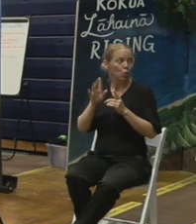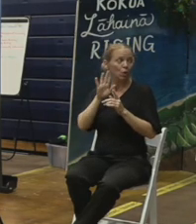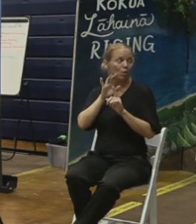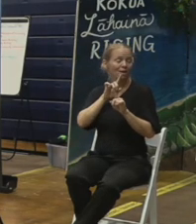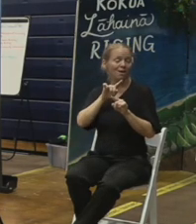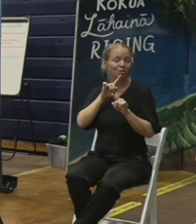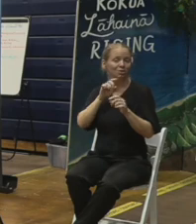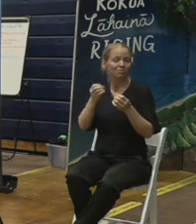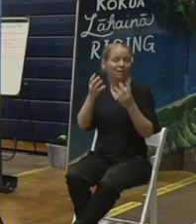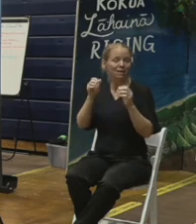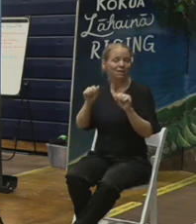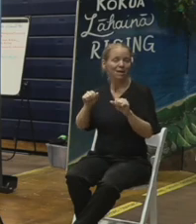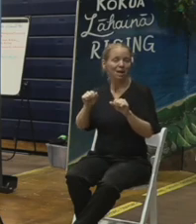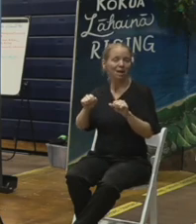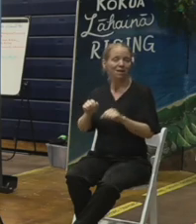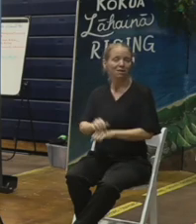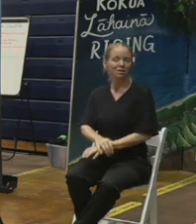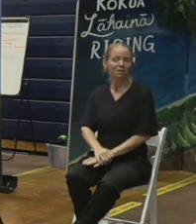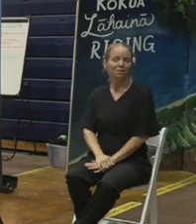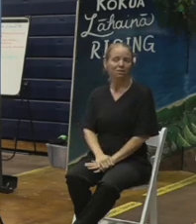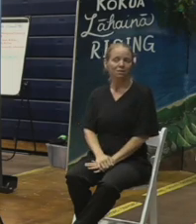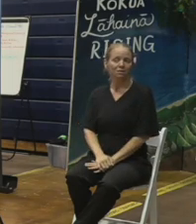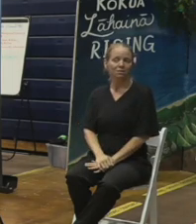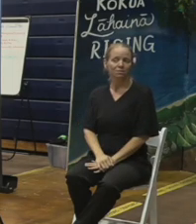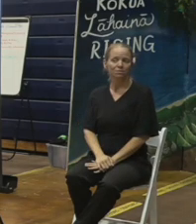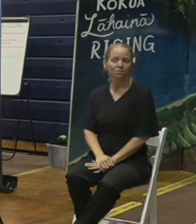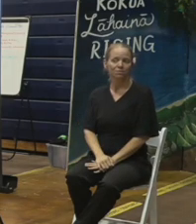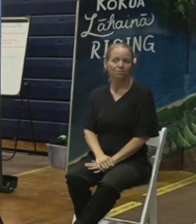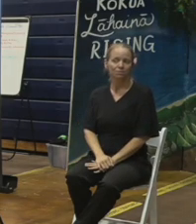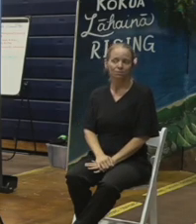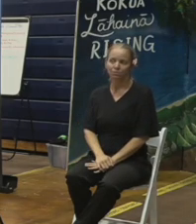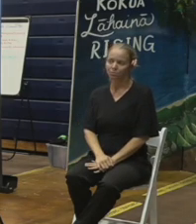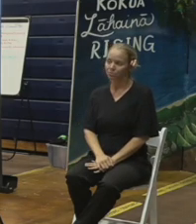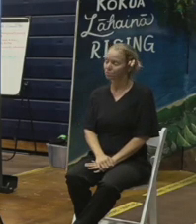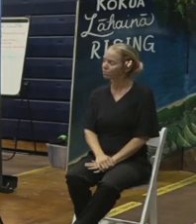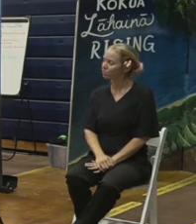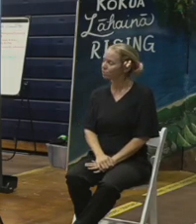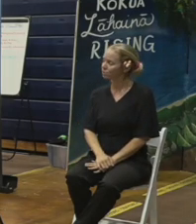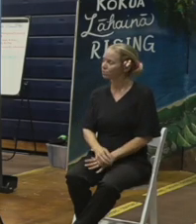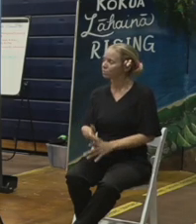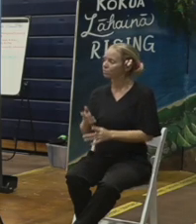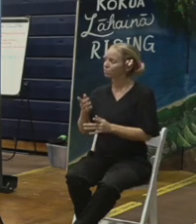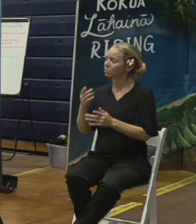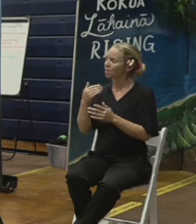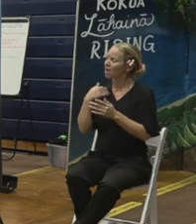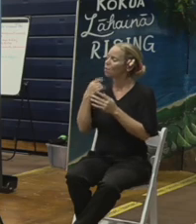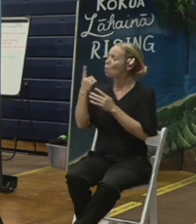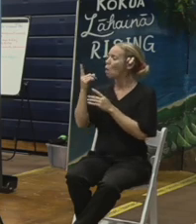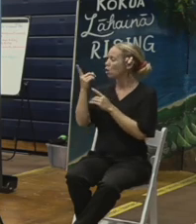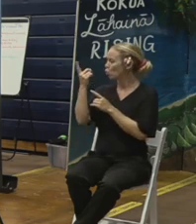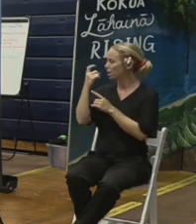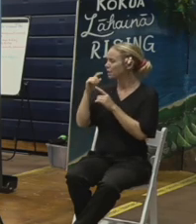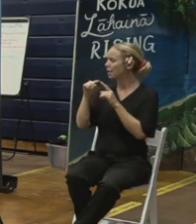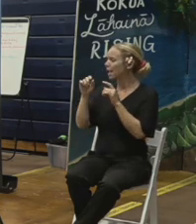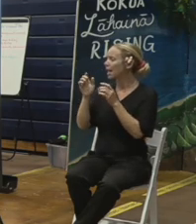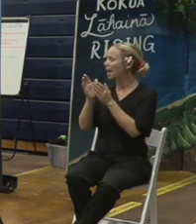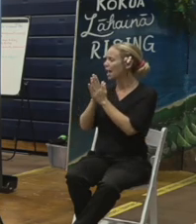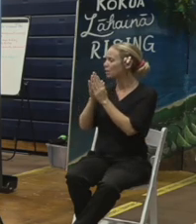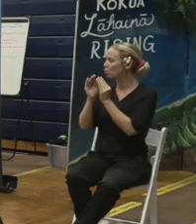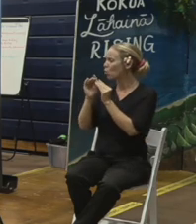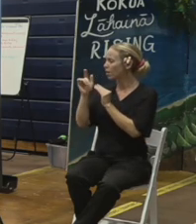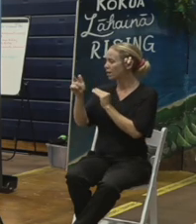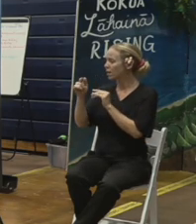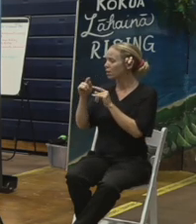you can write more than one question on top. And then you can always ask more later. If you just need a piece of